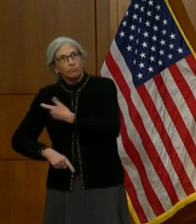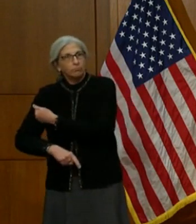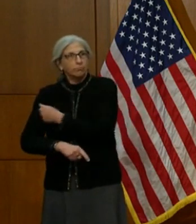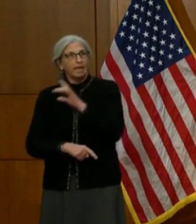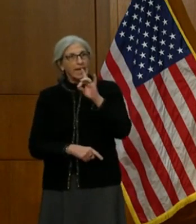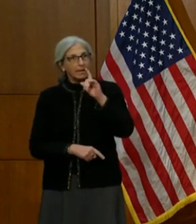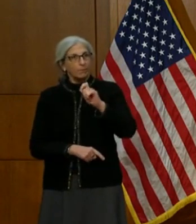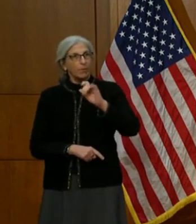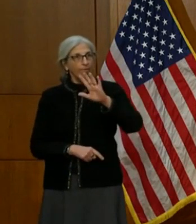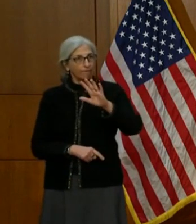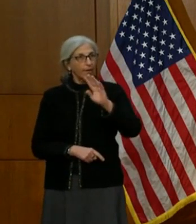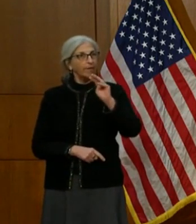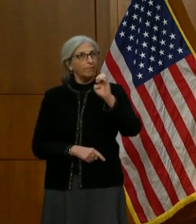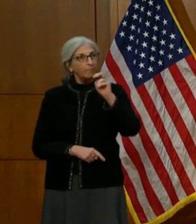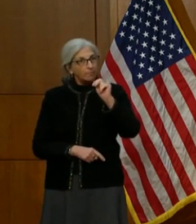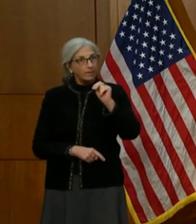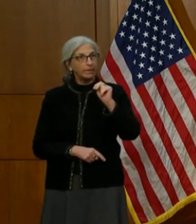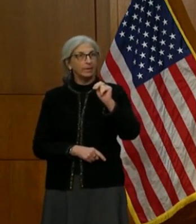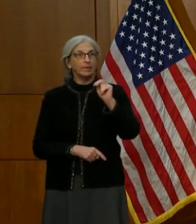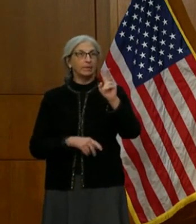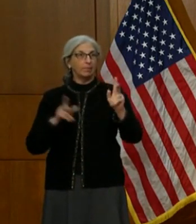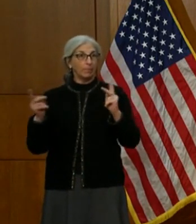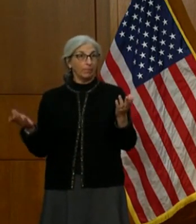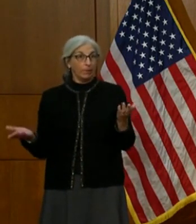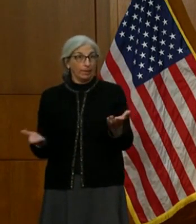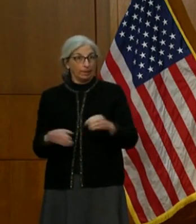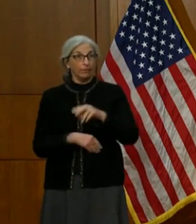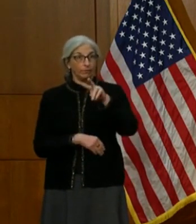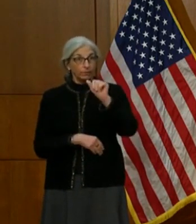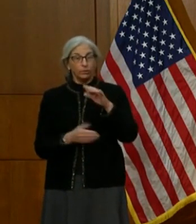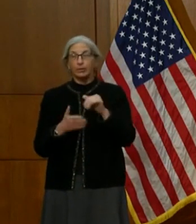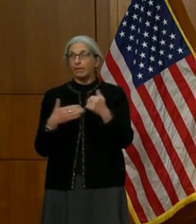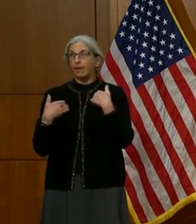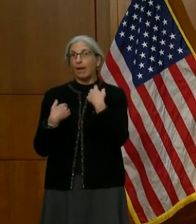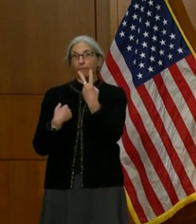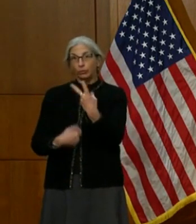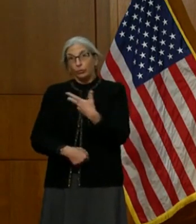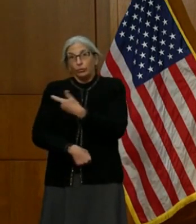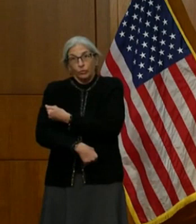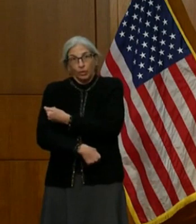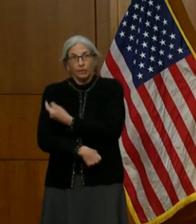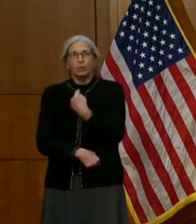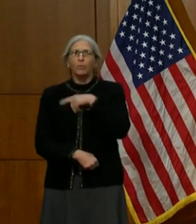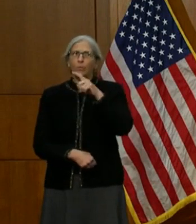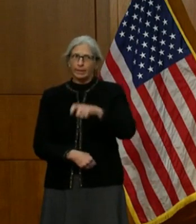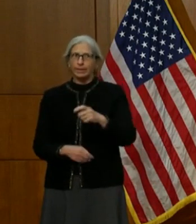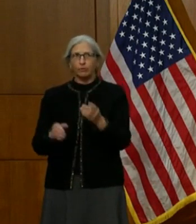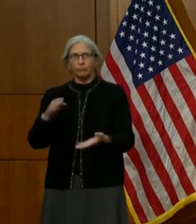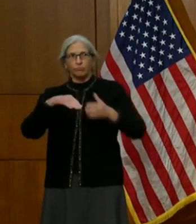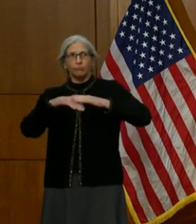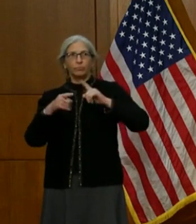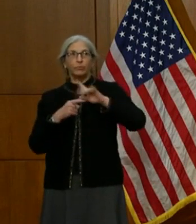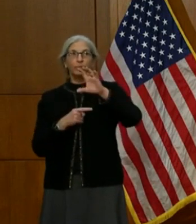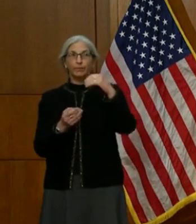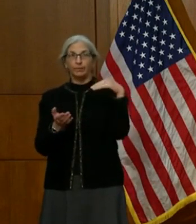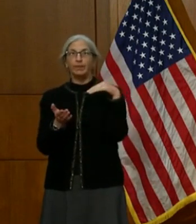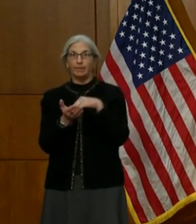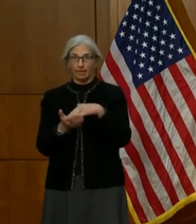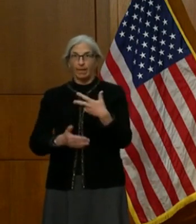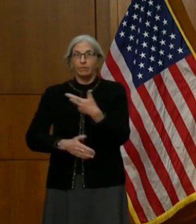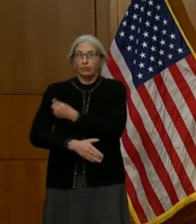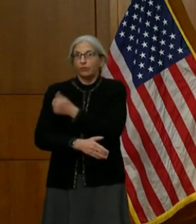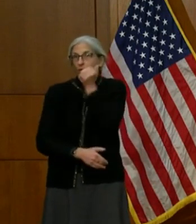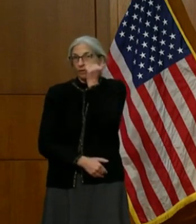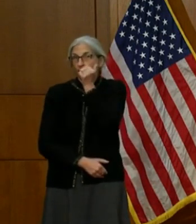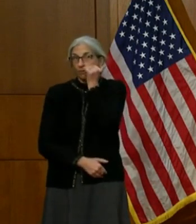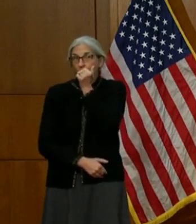vaccinated and having two doses of the vaccination, we're going to need to get to 50,000. And we're going to do that as soon as we